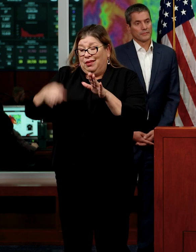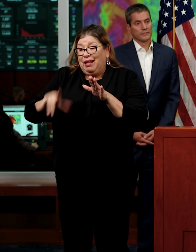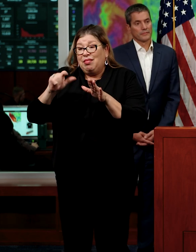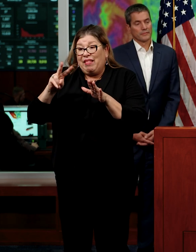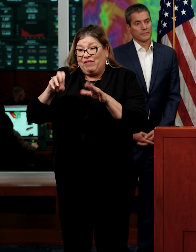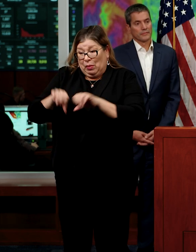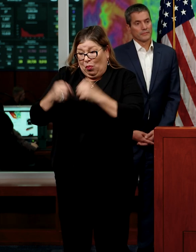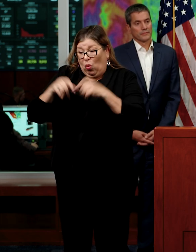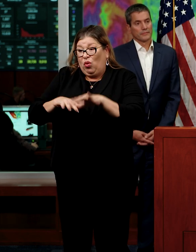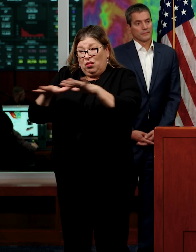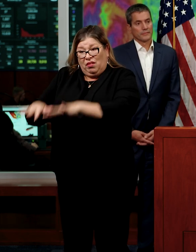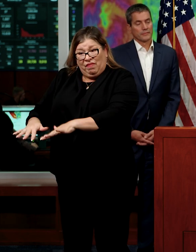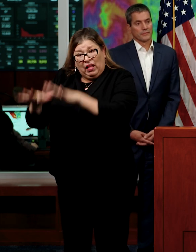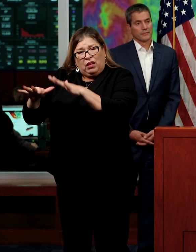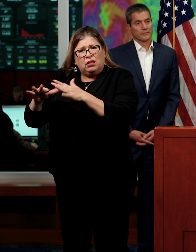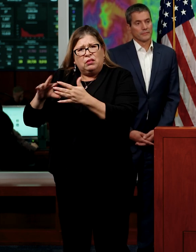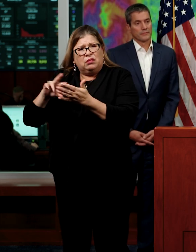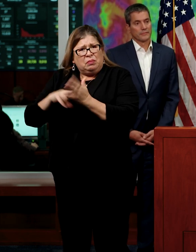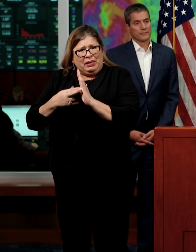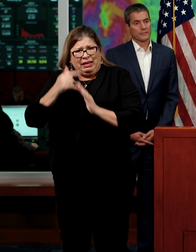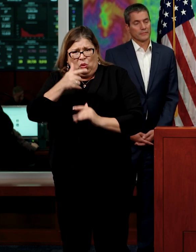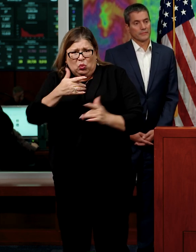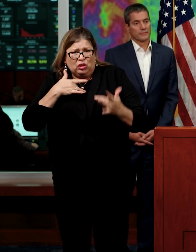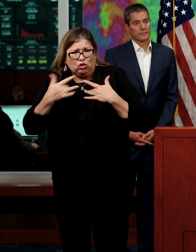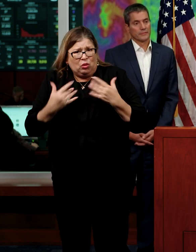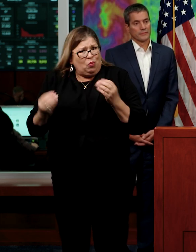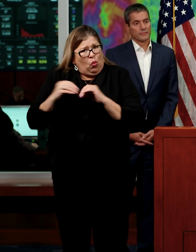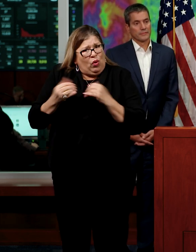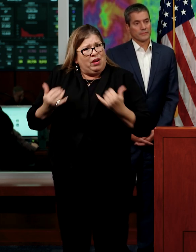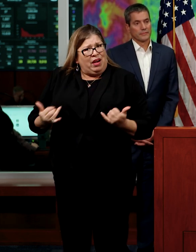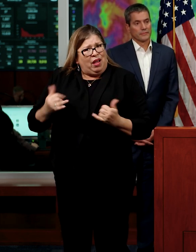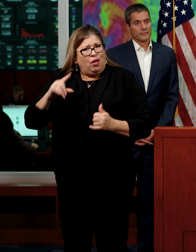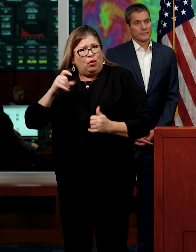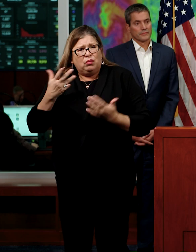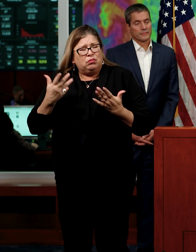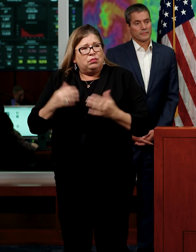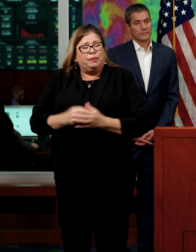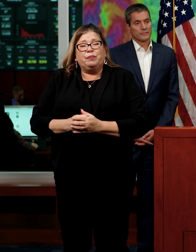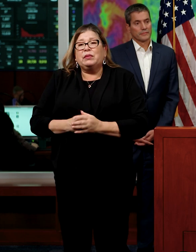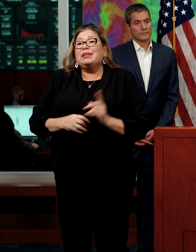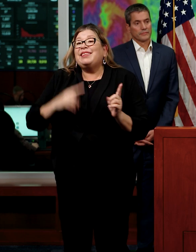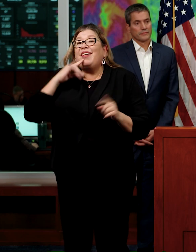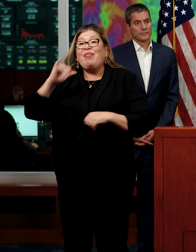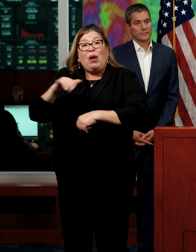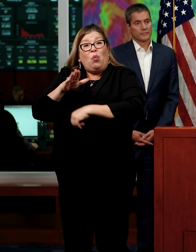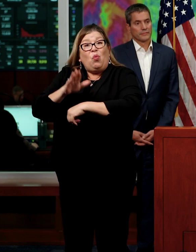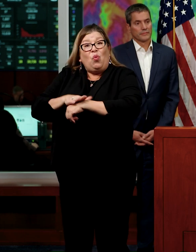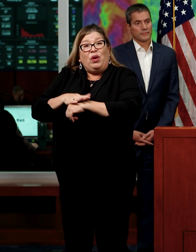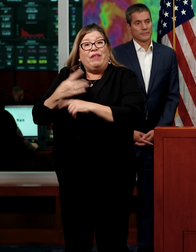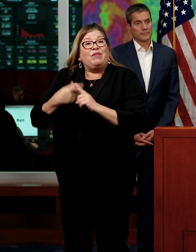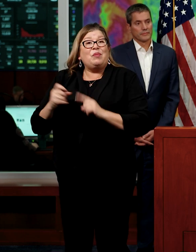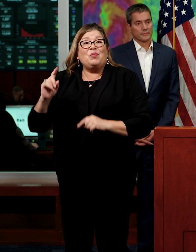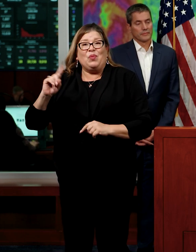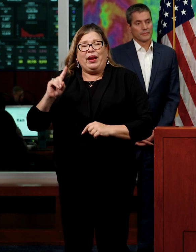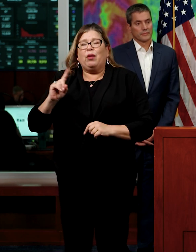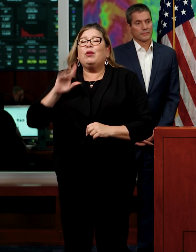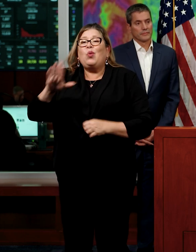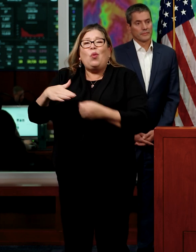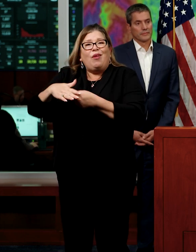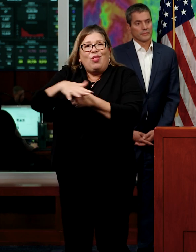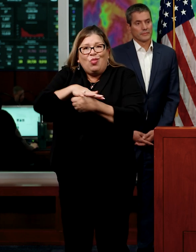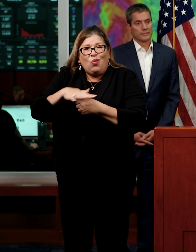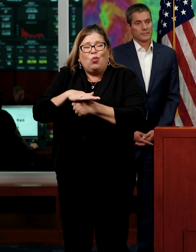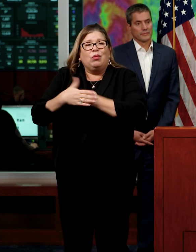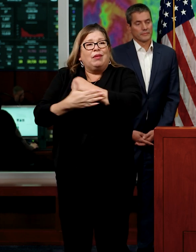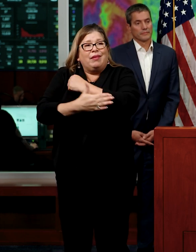a heightened concern going into the storm with those breaks? So those warnings come out at the local county